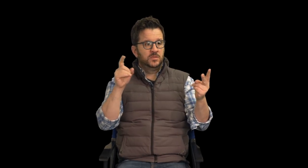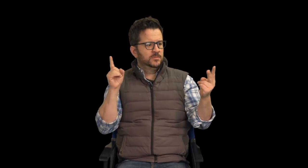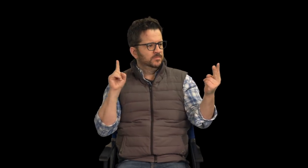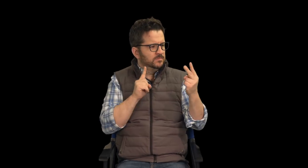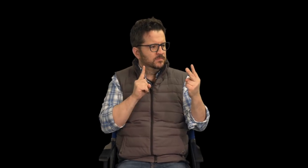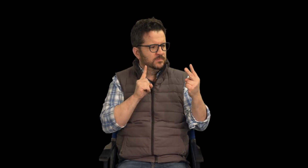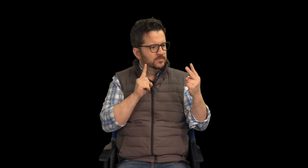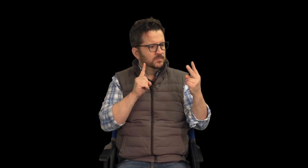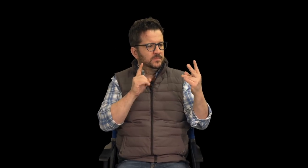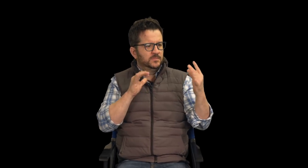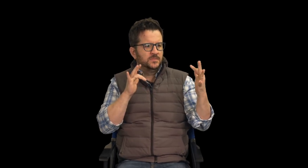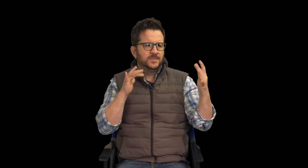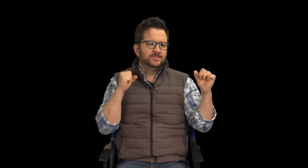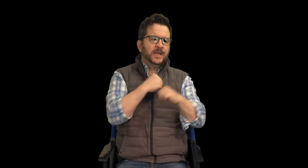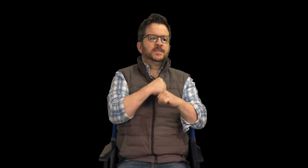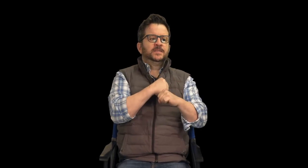and this leads to a fight.